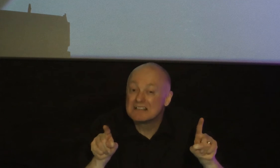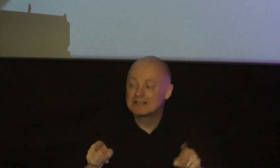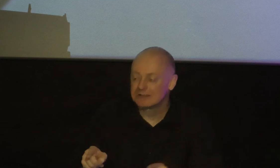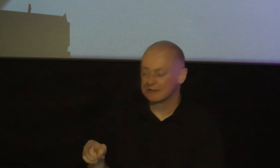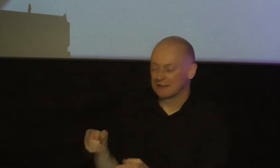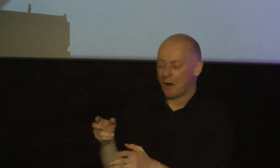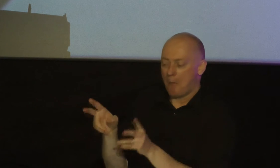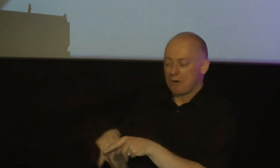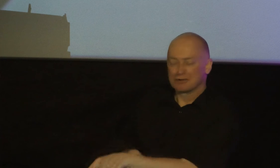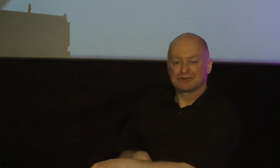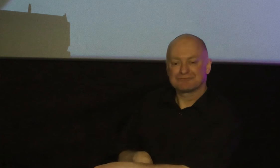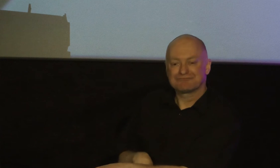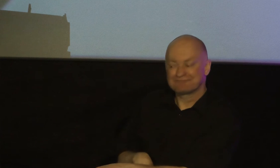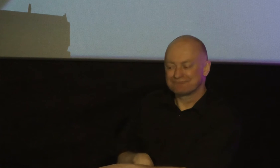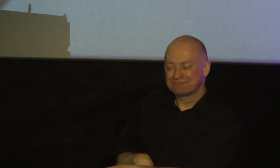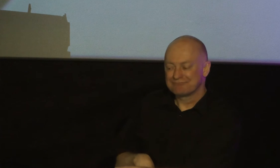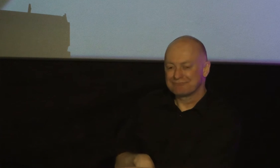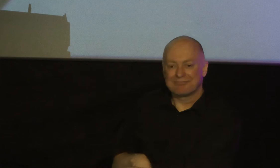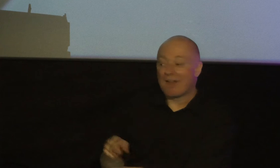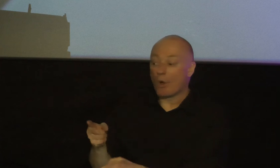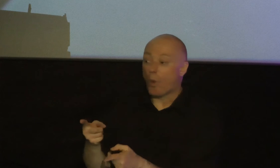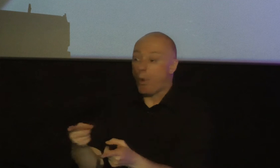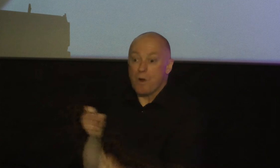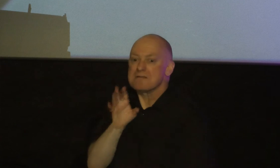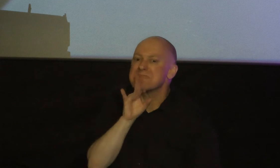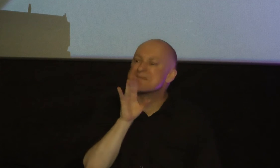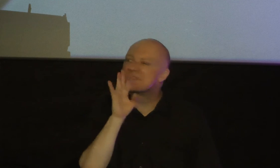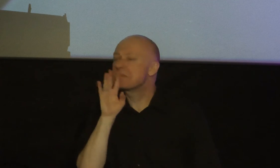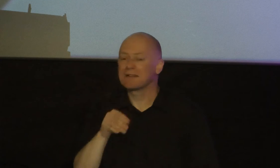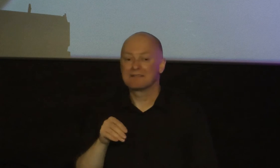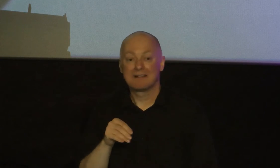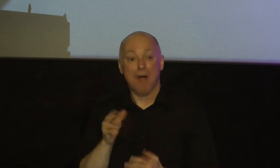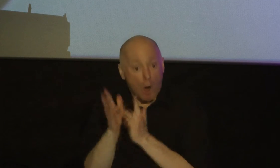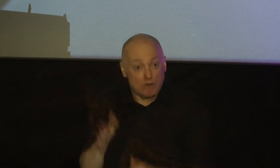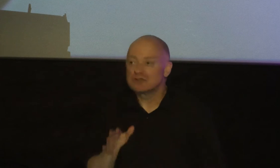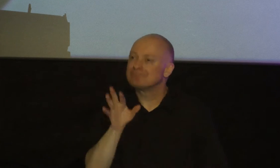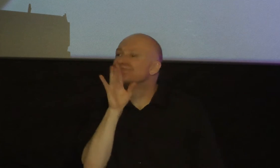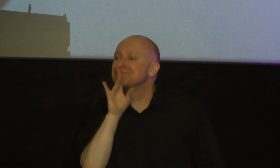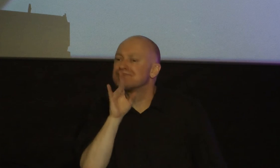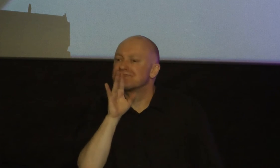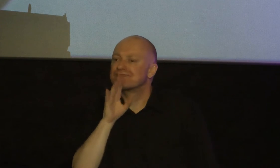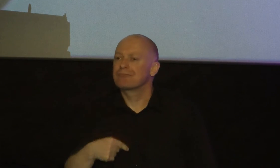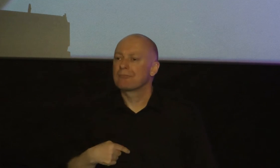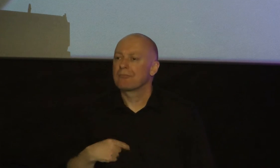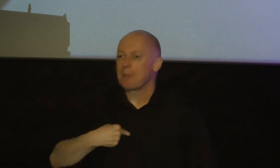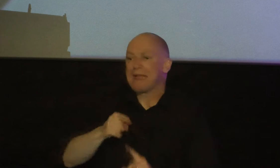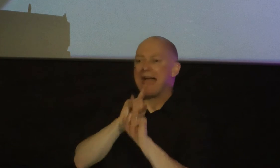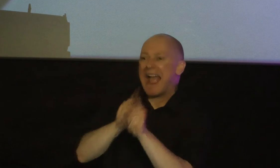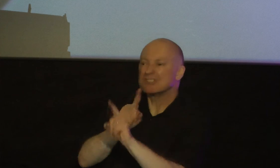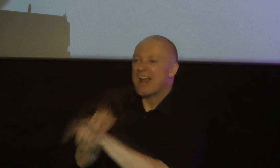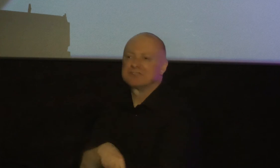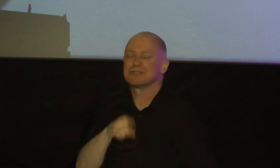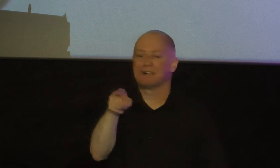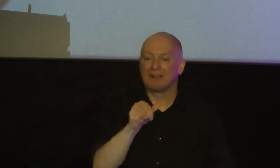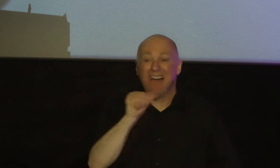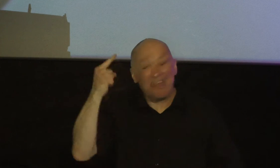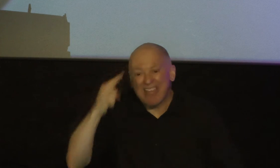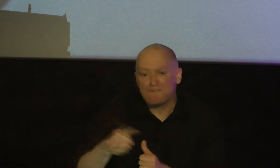show me a believer that is quick to speak show me a believer that always has an answer quickly without even thinking it through without even